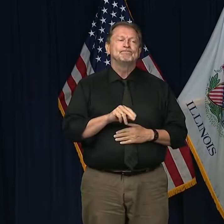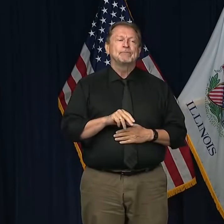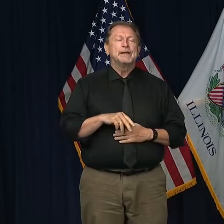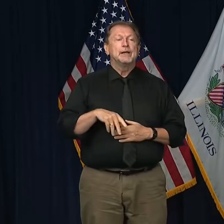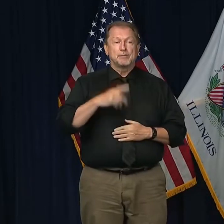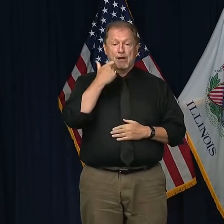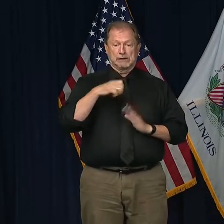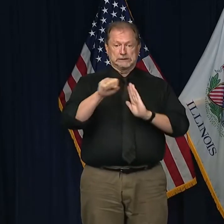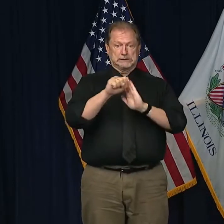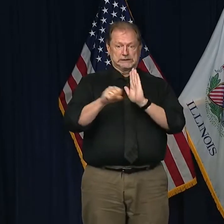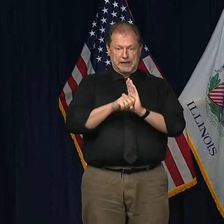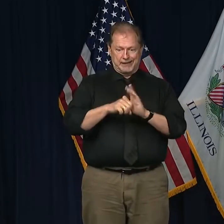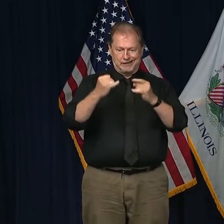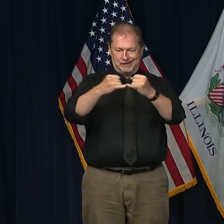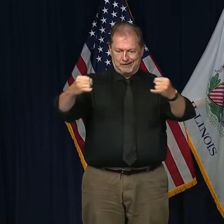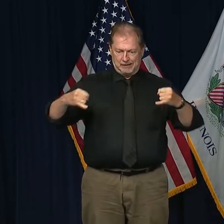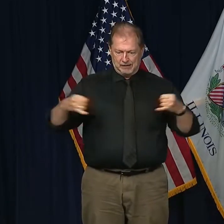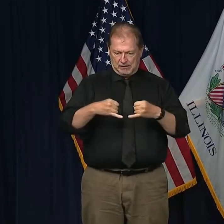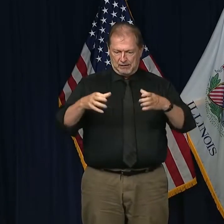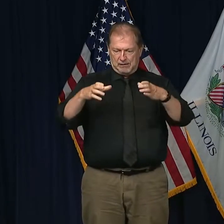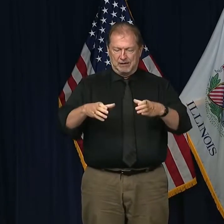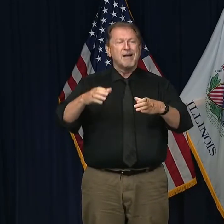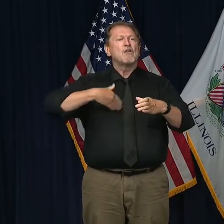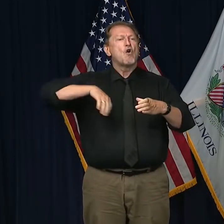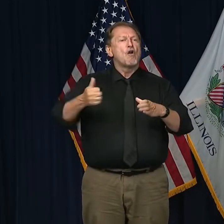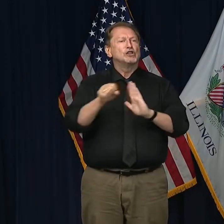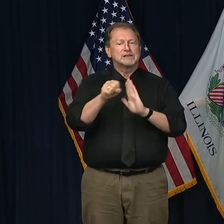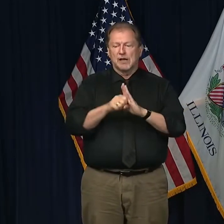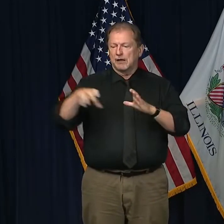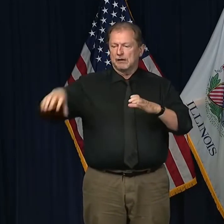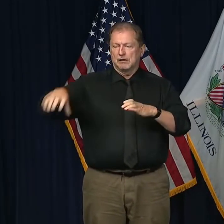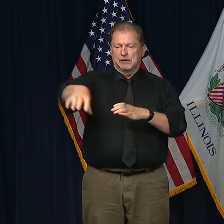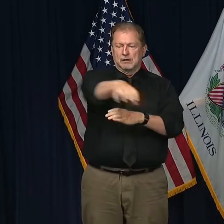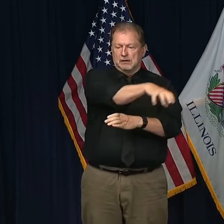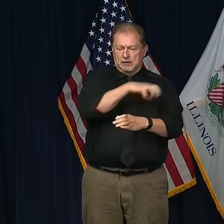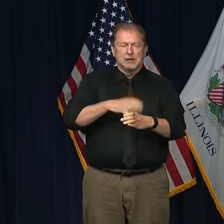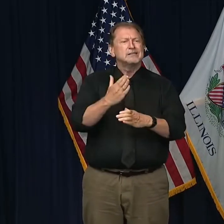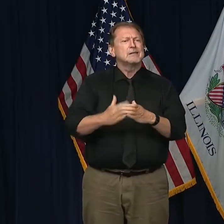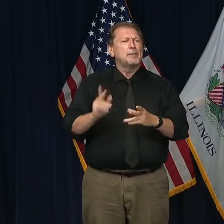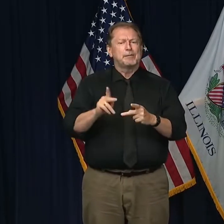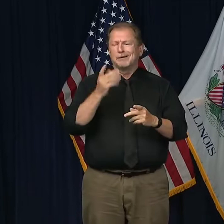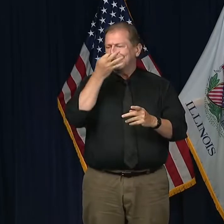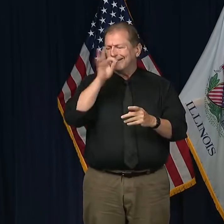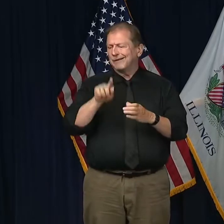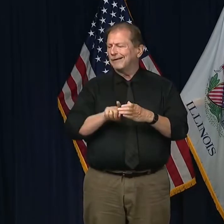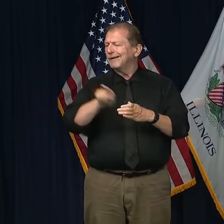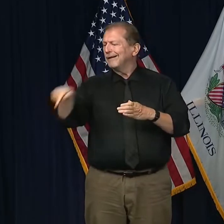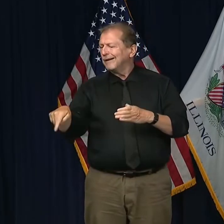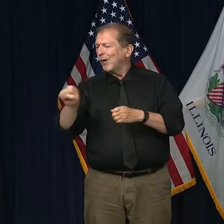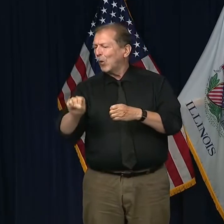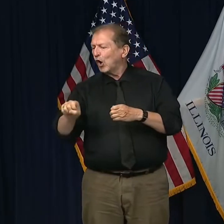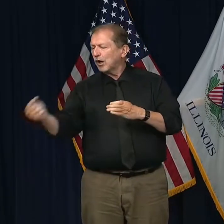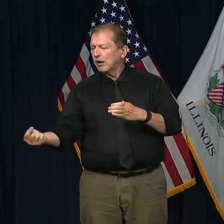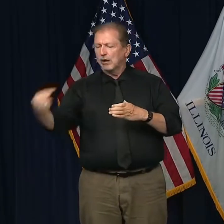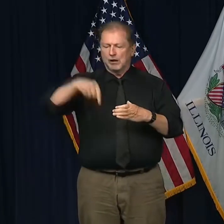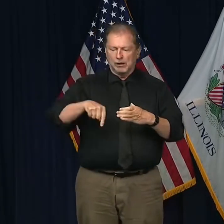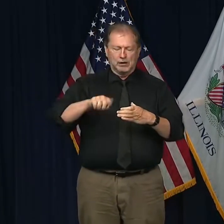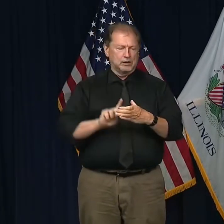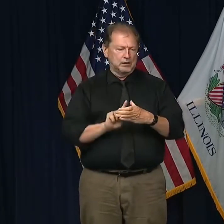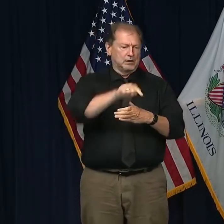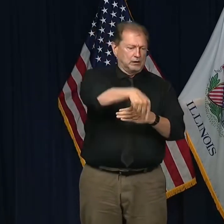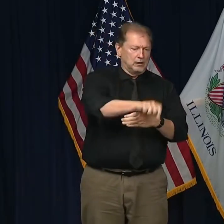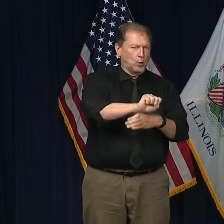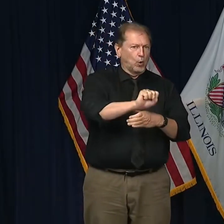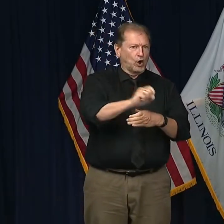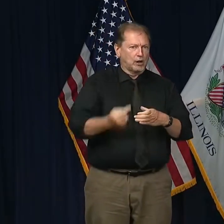might add. People who live in Wisconsin work in Illinois. People who live in Illinois work in Iowa and so on. I don't want to restrict their